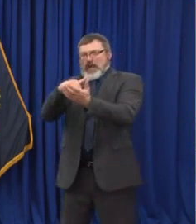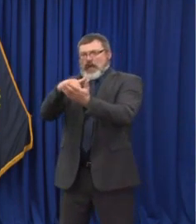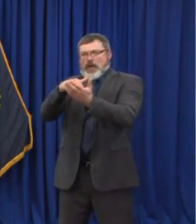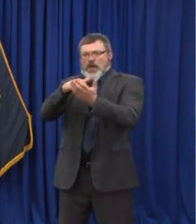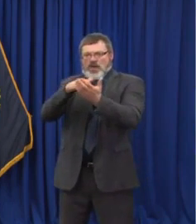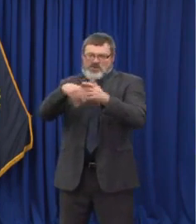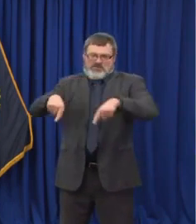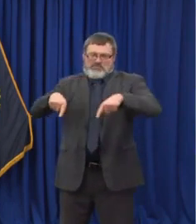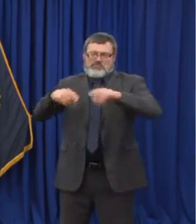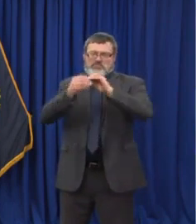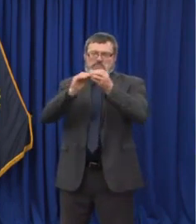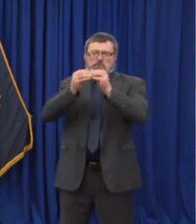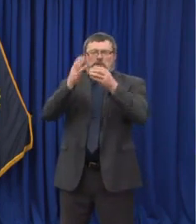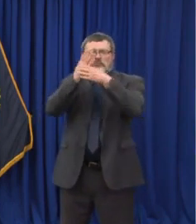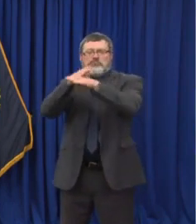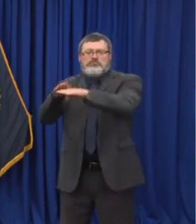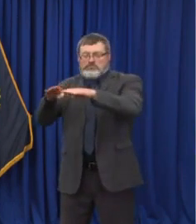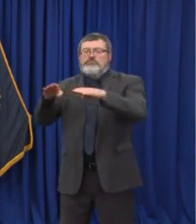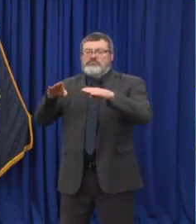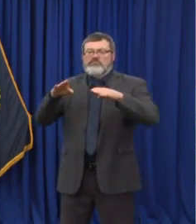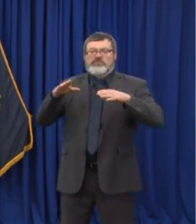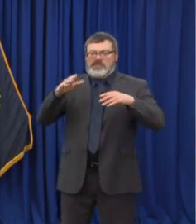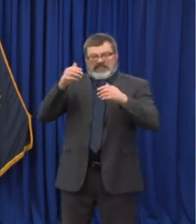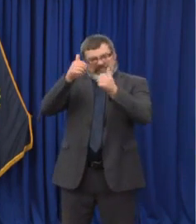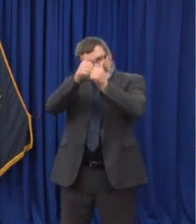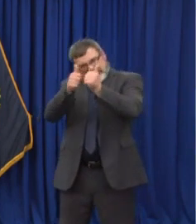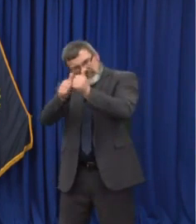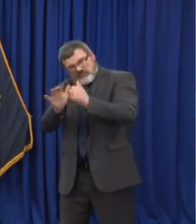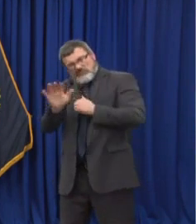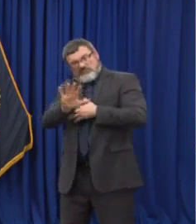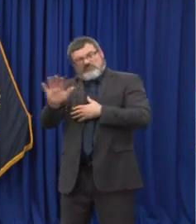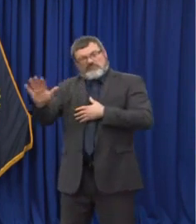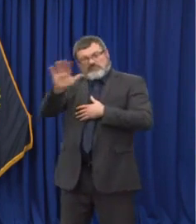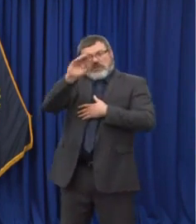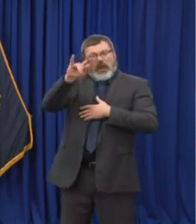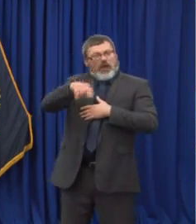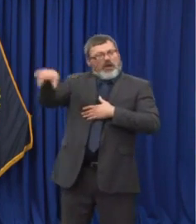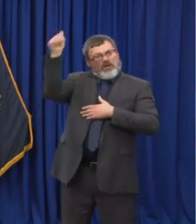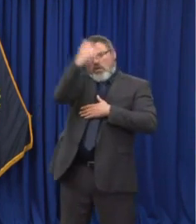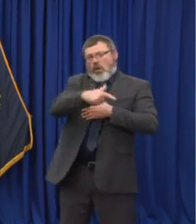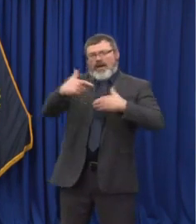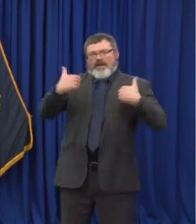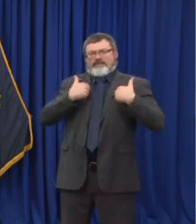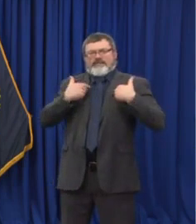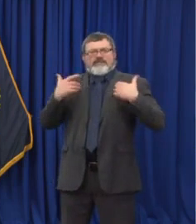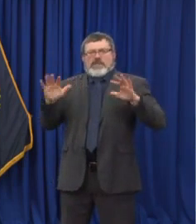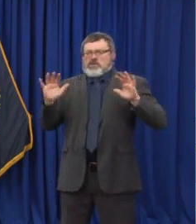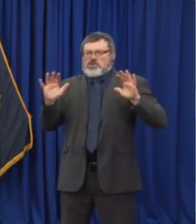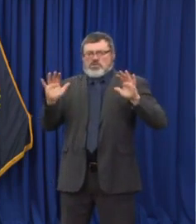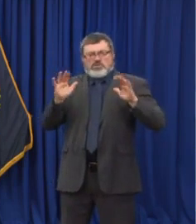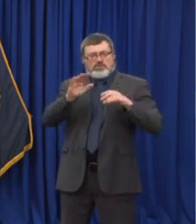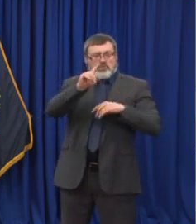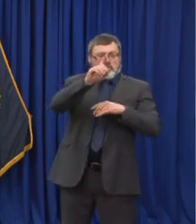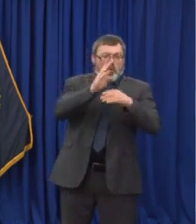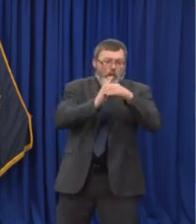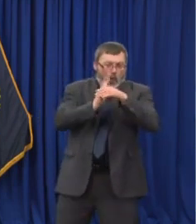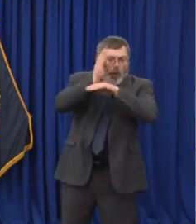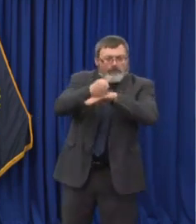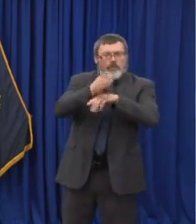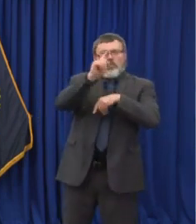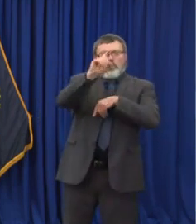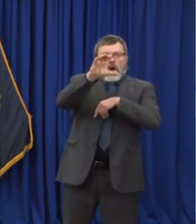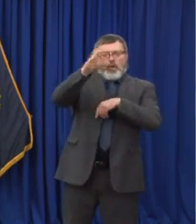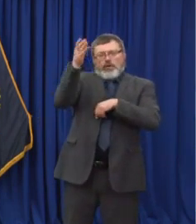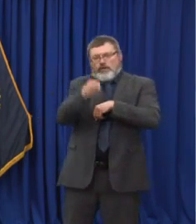of 10 counties. Every single county, as Dr Chan alluded to earlier, is officially categorized as having substantial